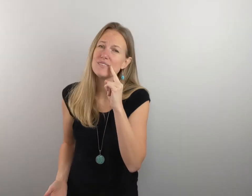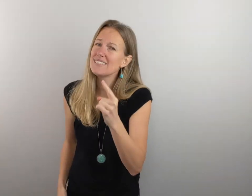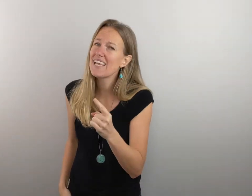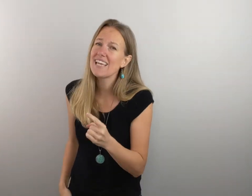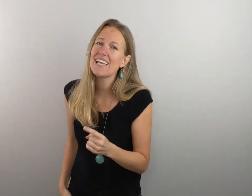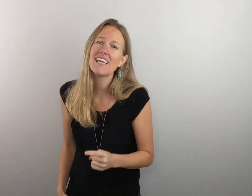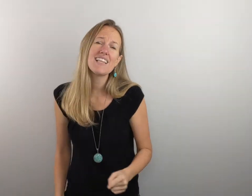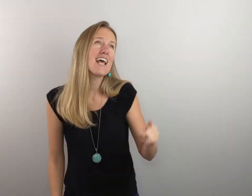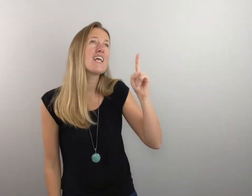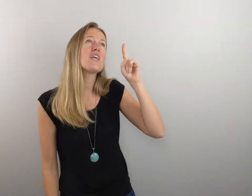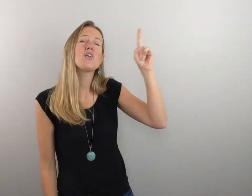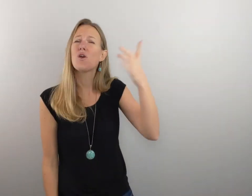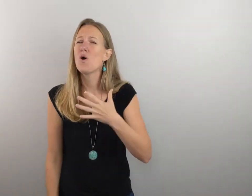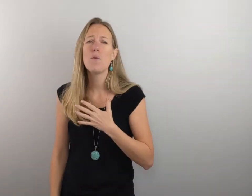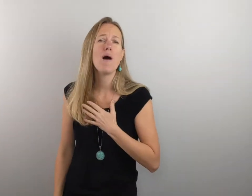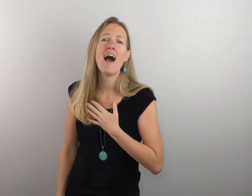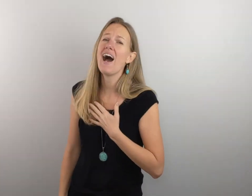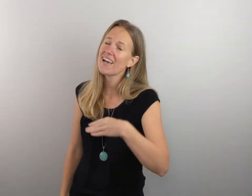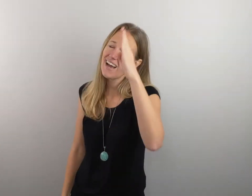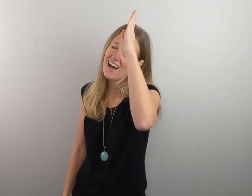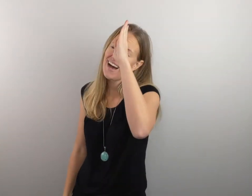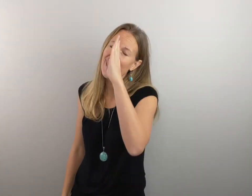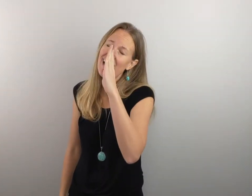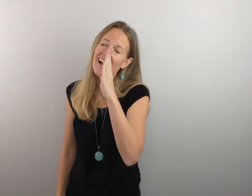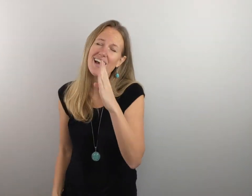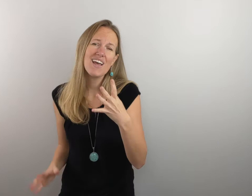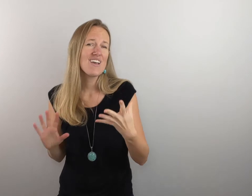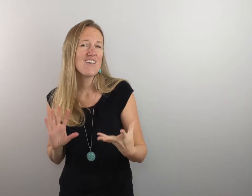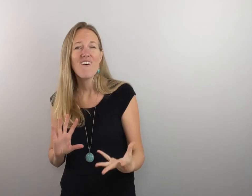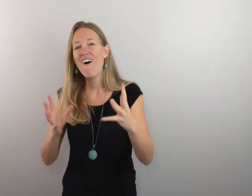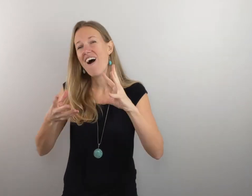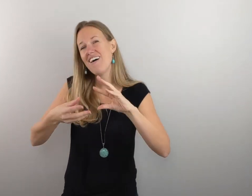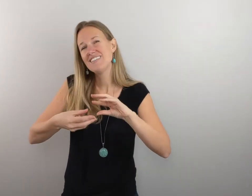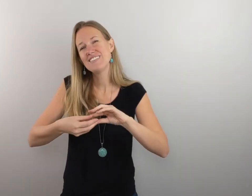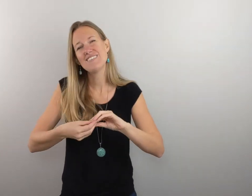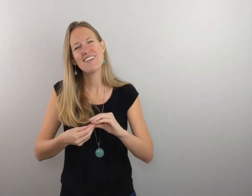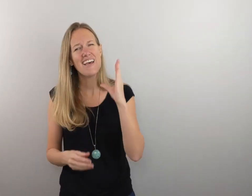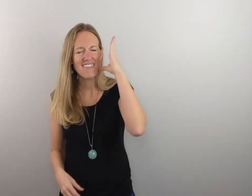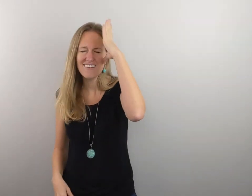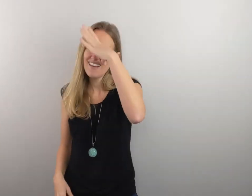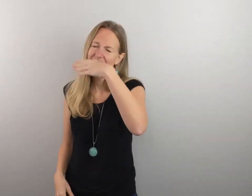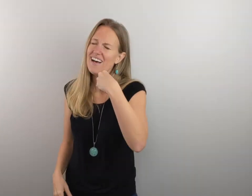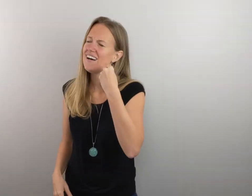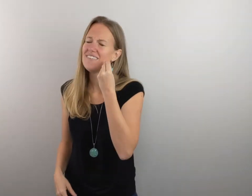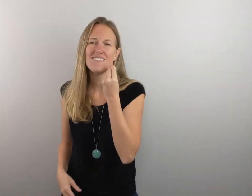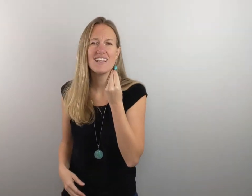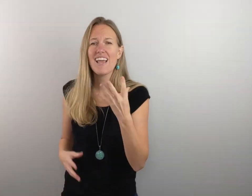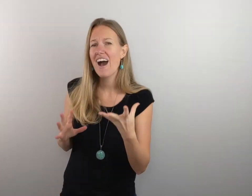to say that you're my God. You're all together love me,